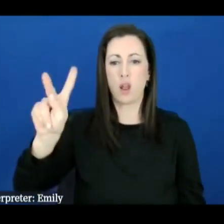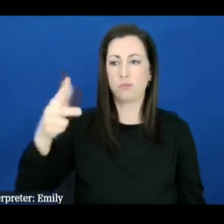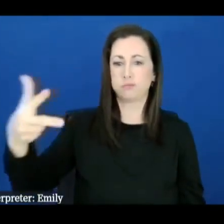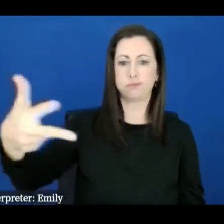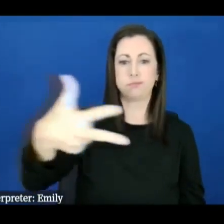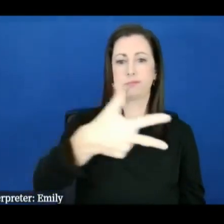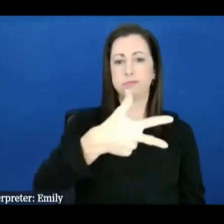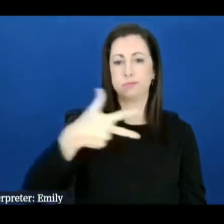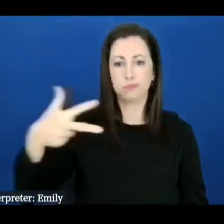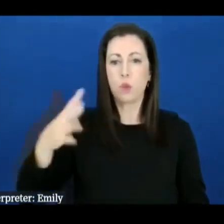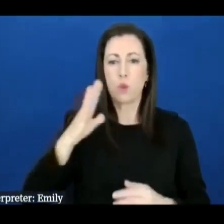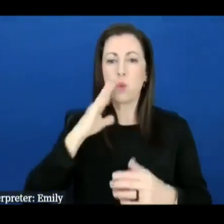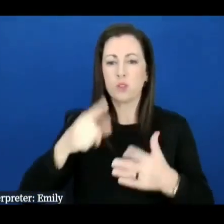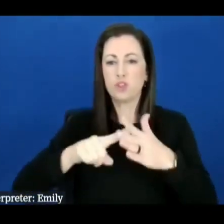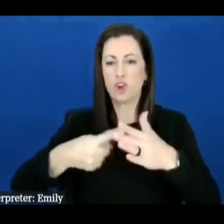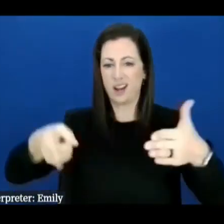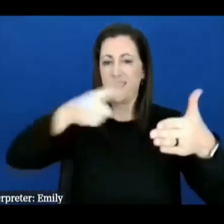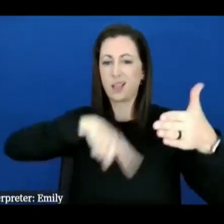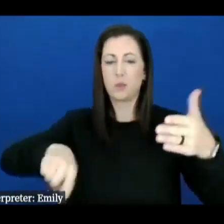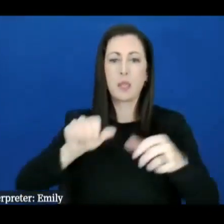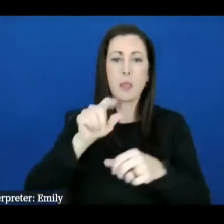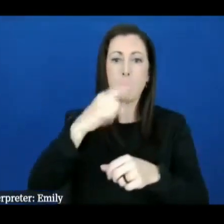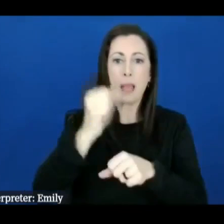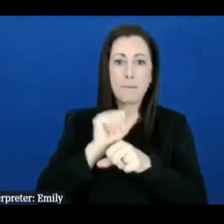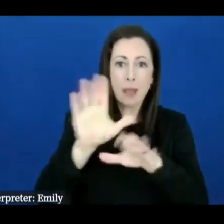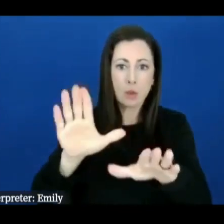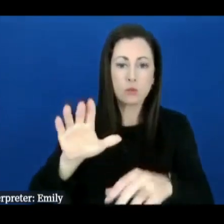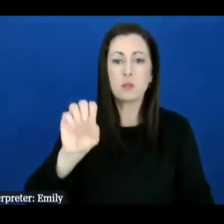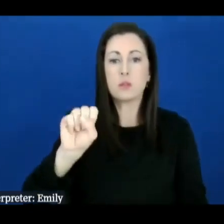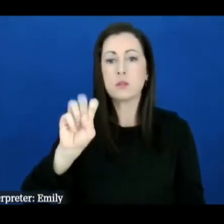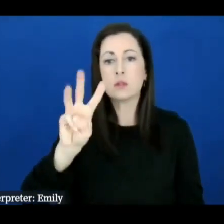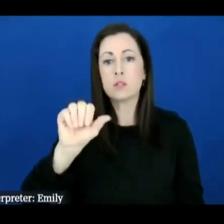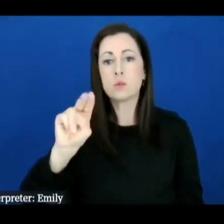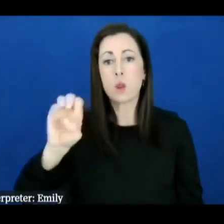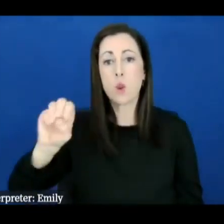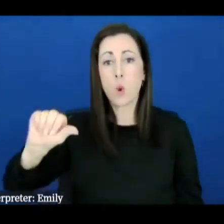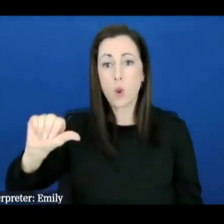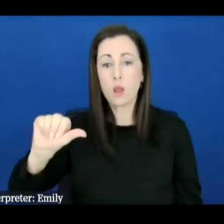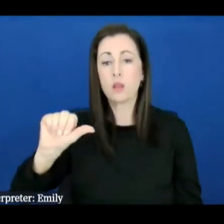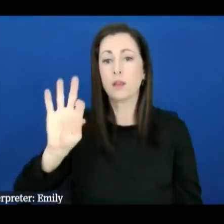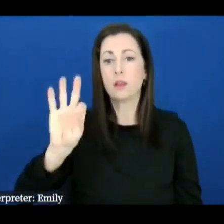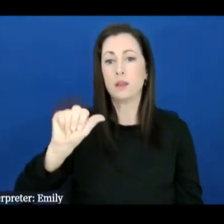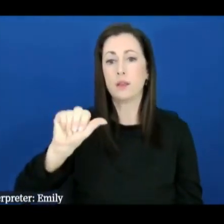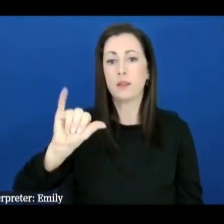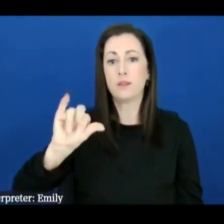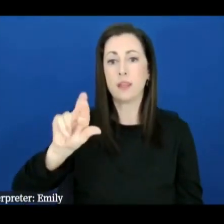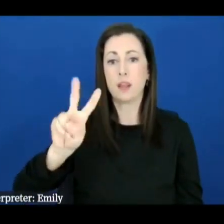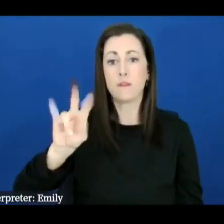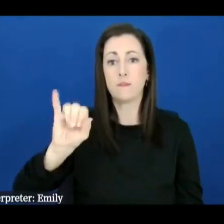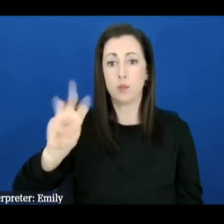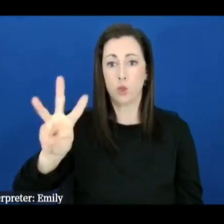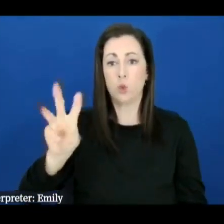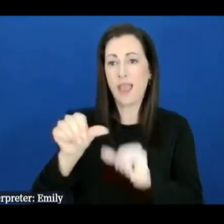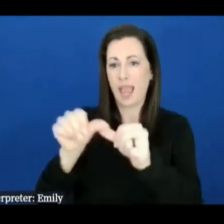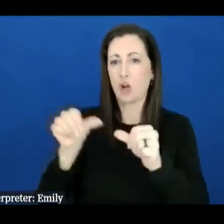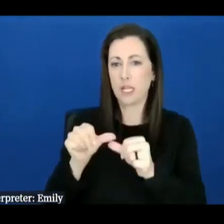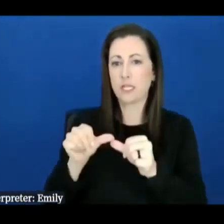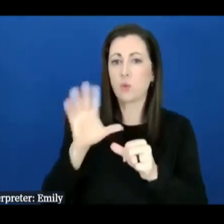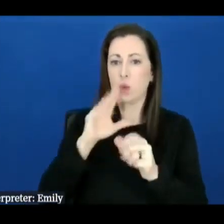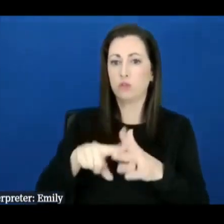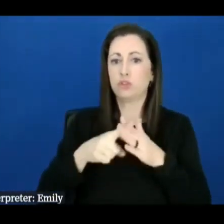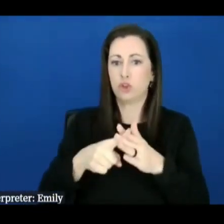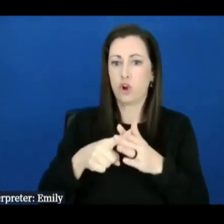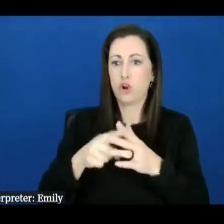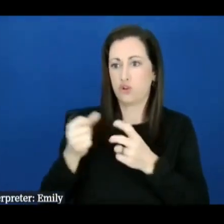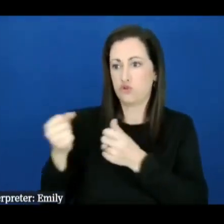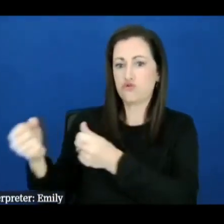in the swananoa black mountain and fairview area so um again it's um you